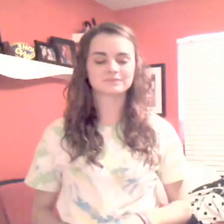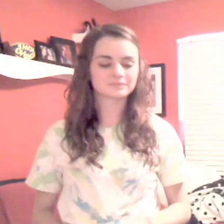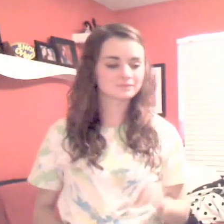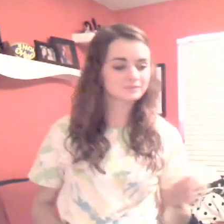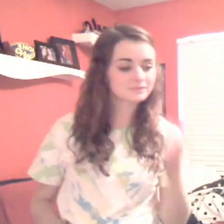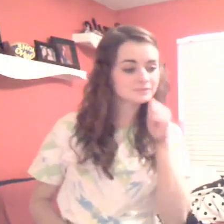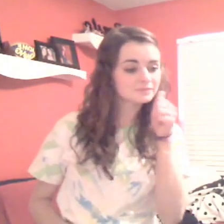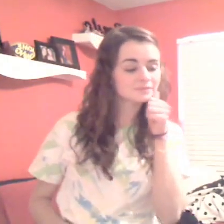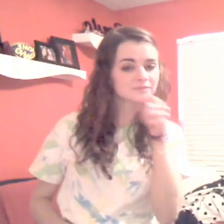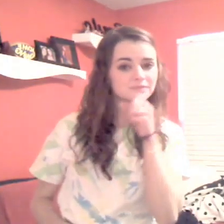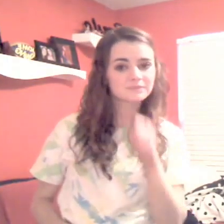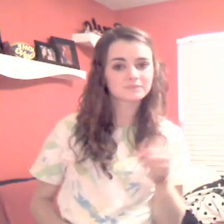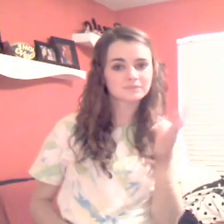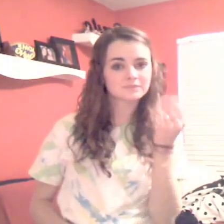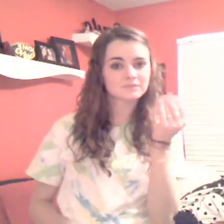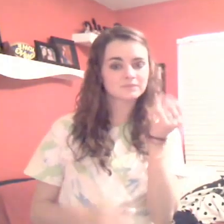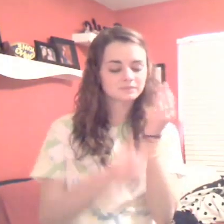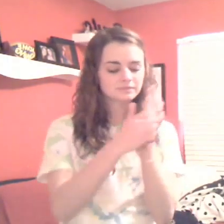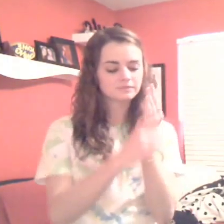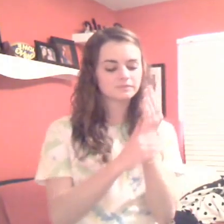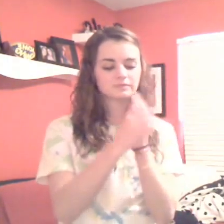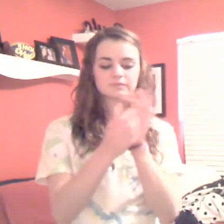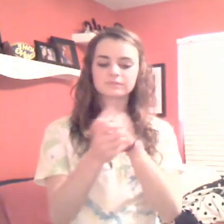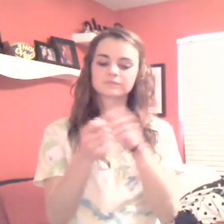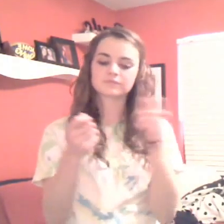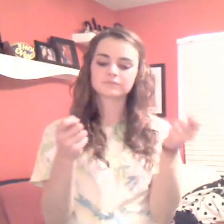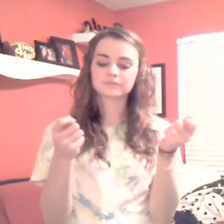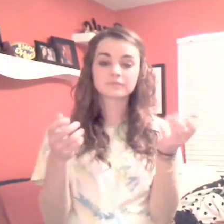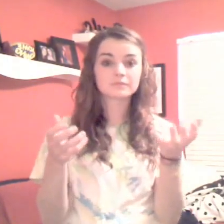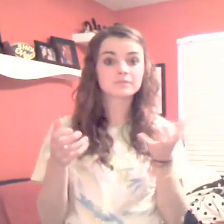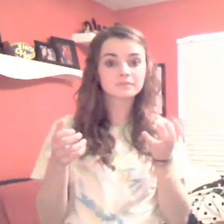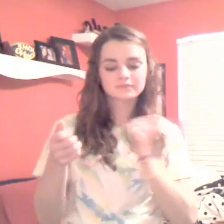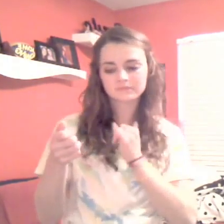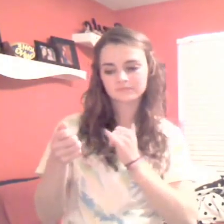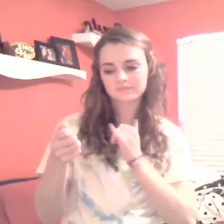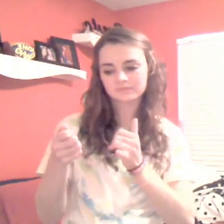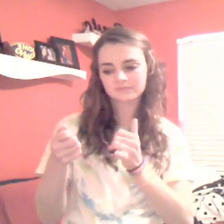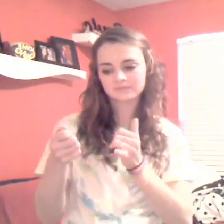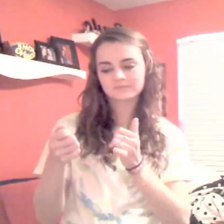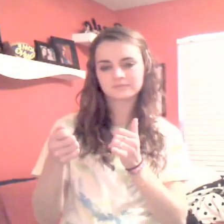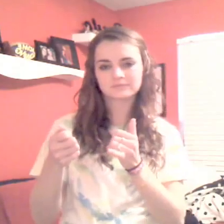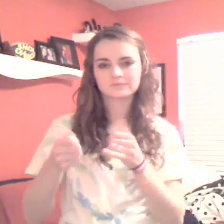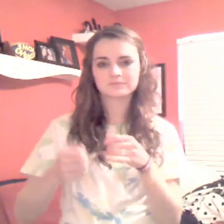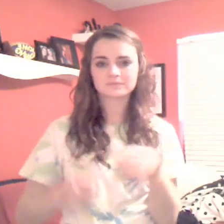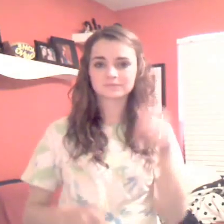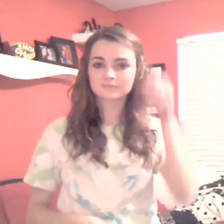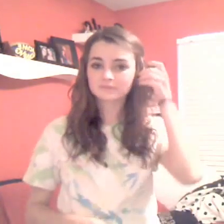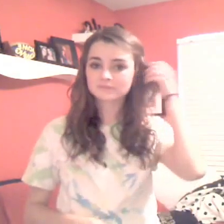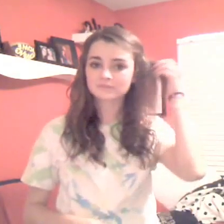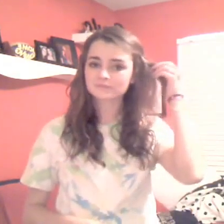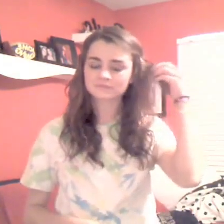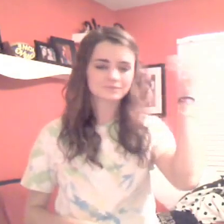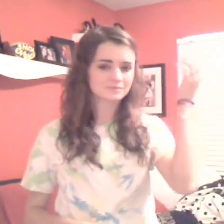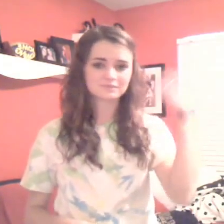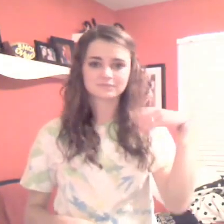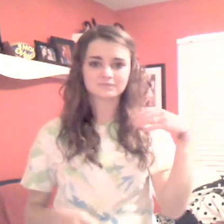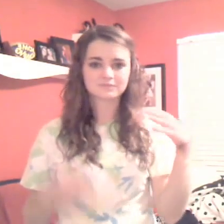Little girl 14 Flipping through a magazine Says she wants to look that way But her hair isn't straight